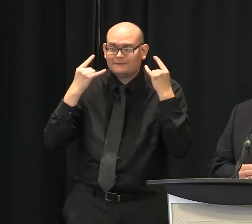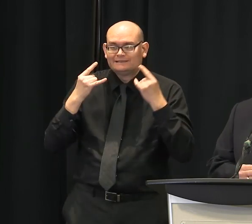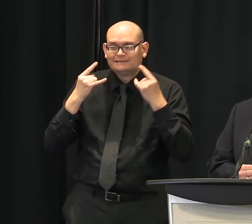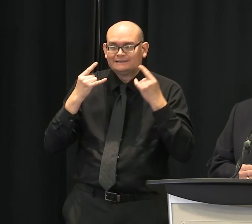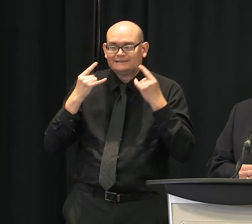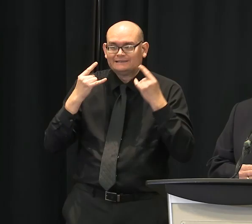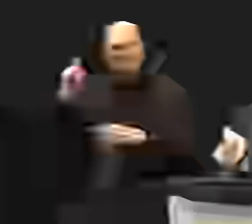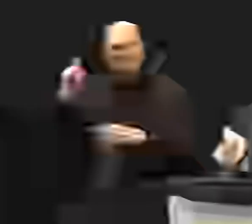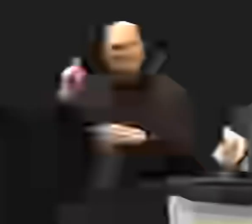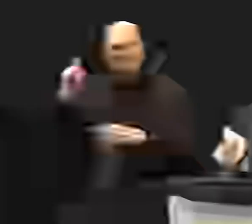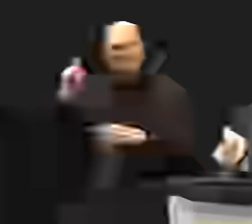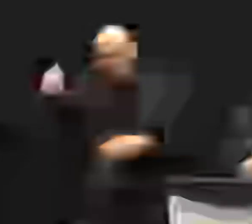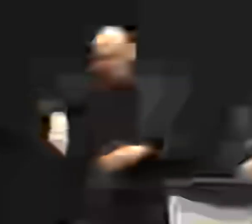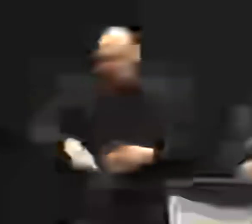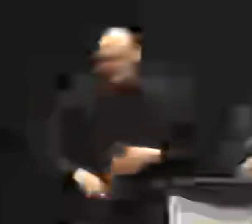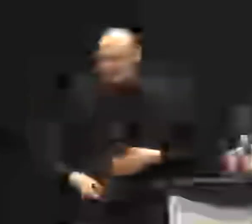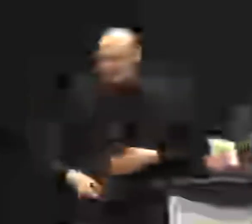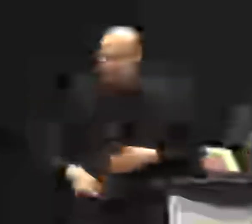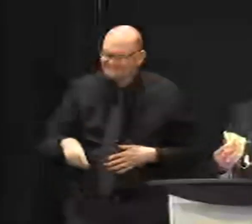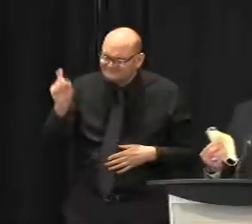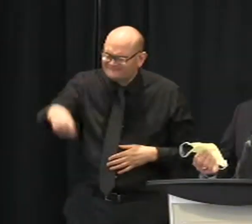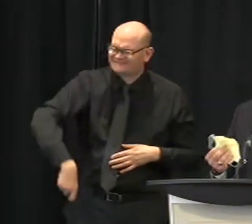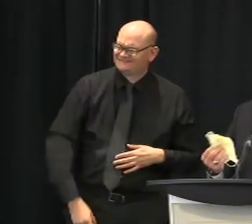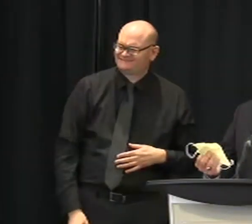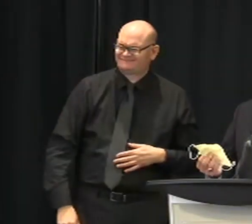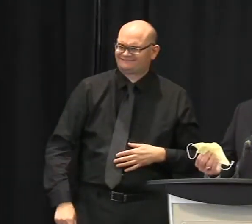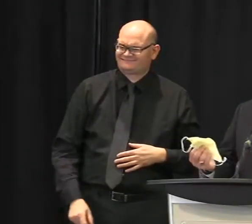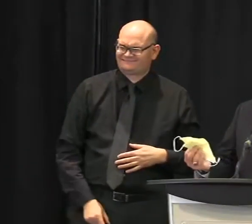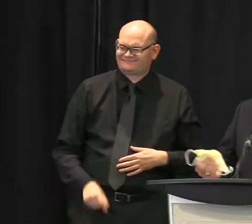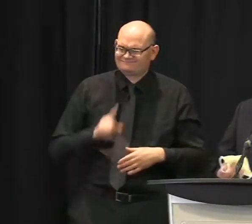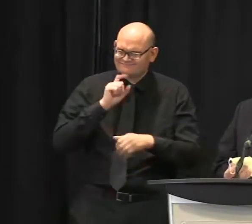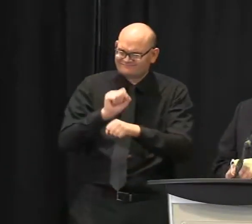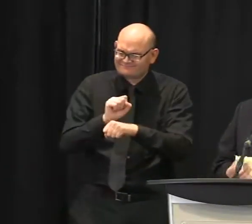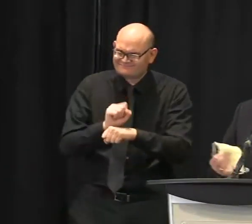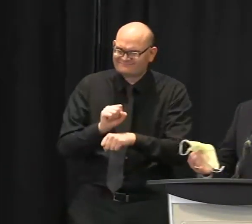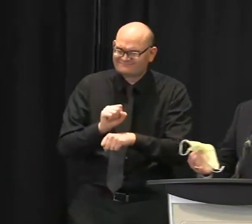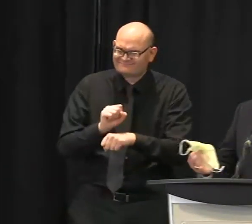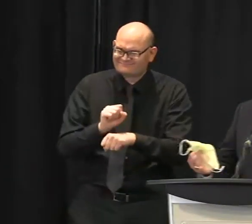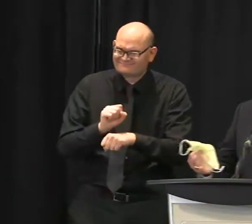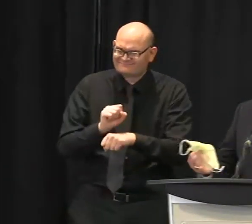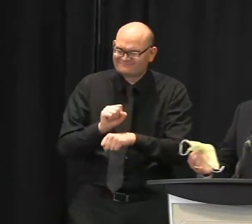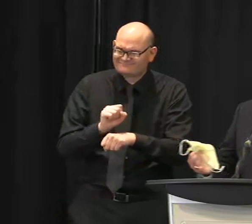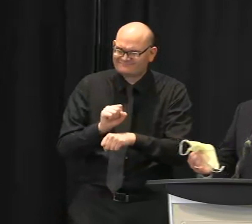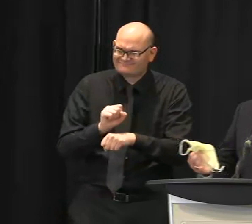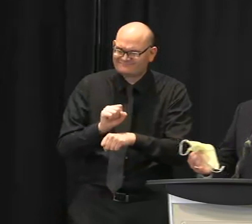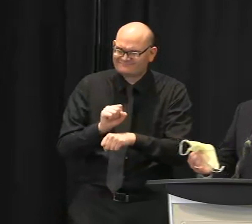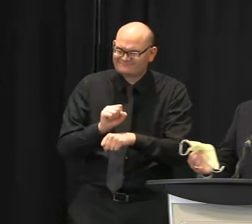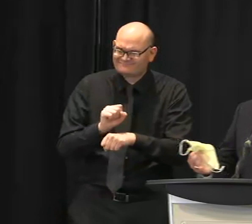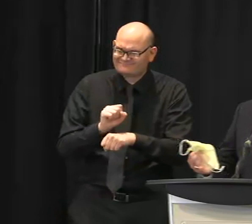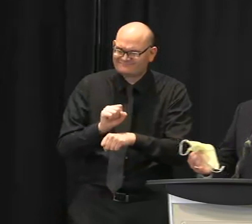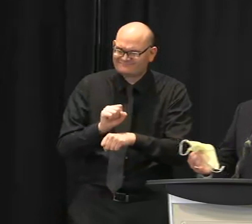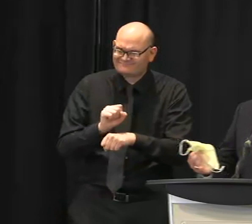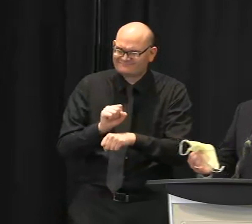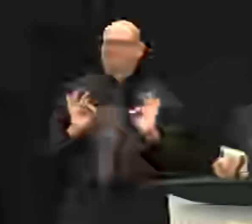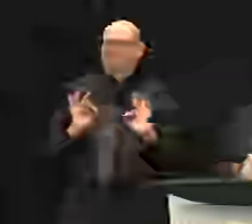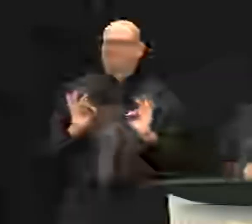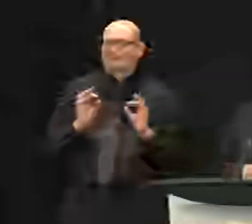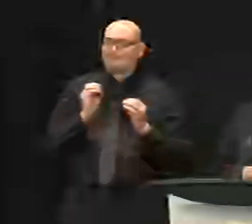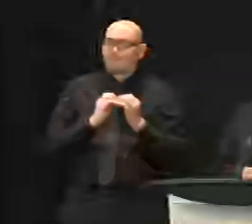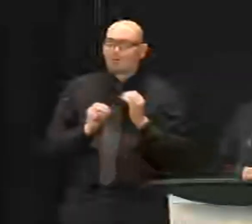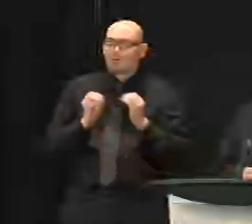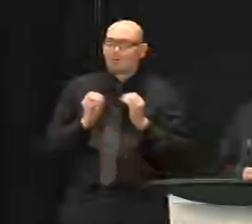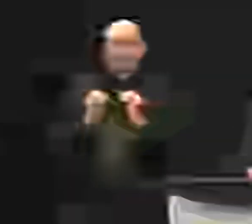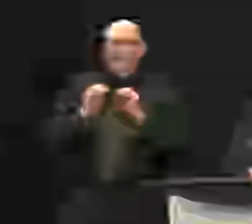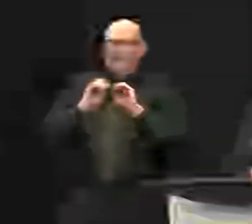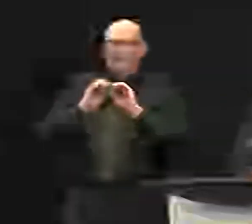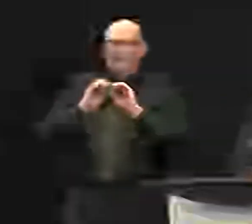that Dr. Traxler and those are talking about with testing to be able to identify the positives so that we can get to them, educate them, quarantine them from